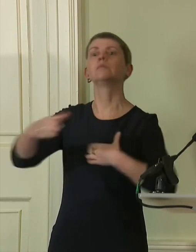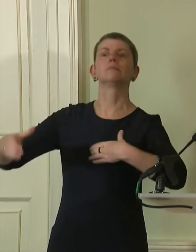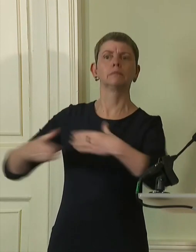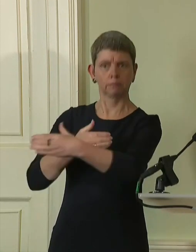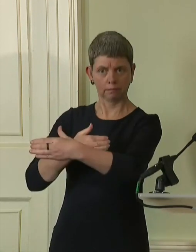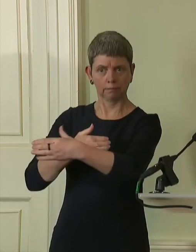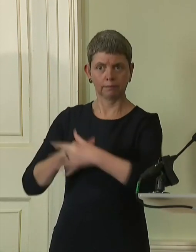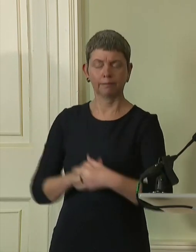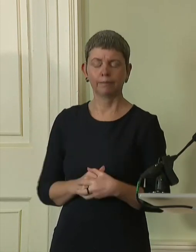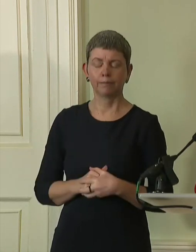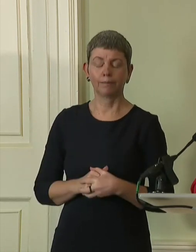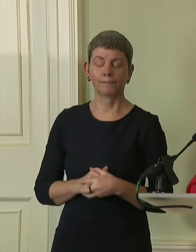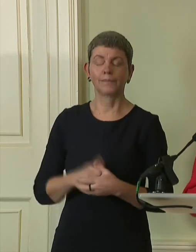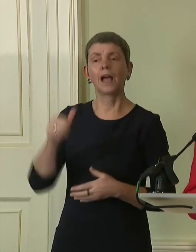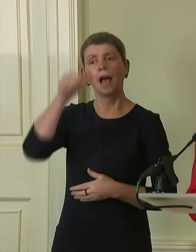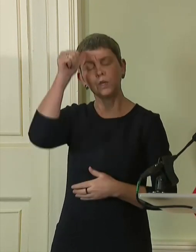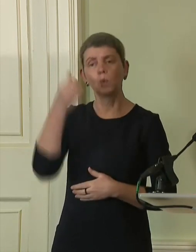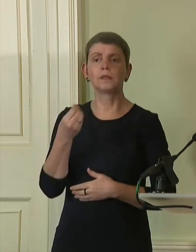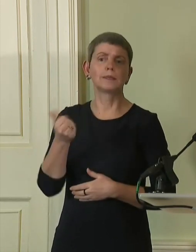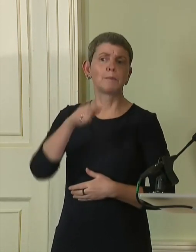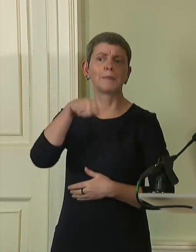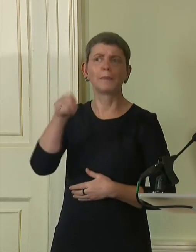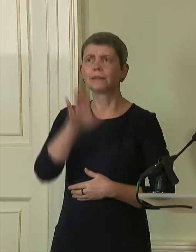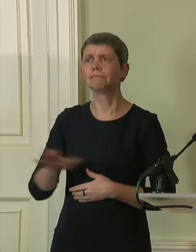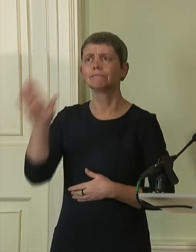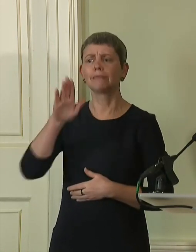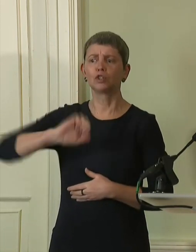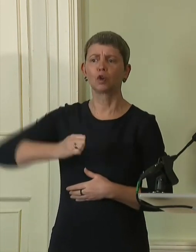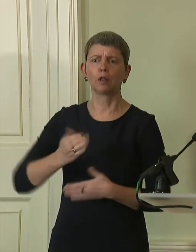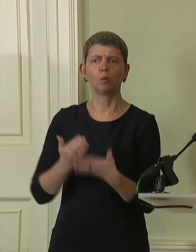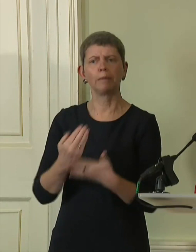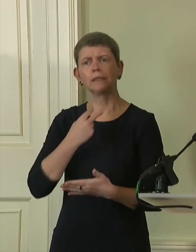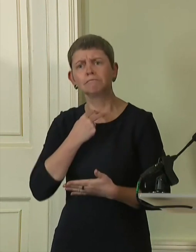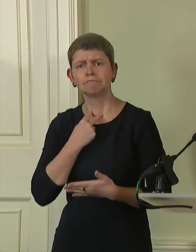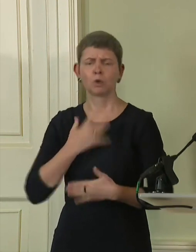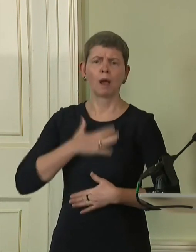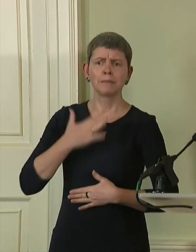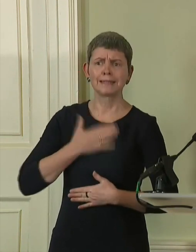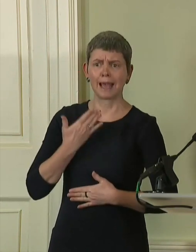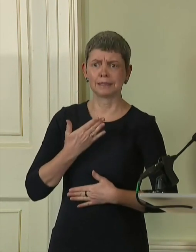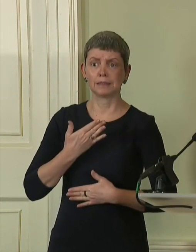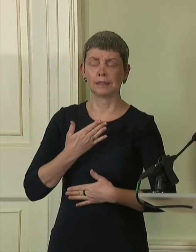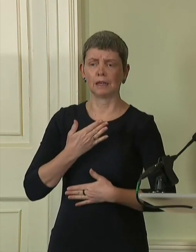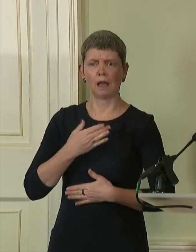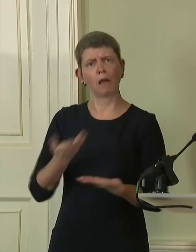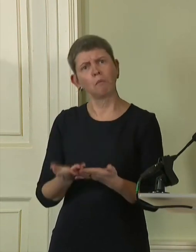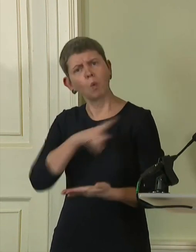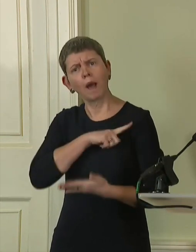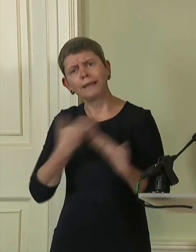I know there will be some across the country who feel upset by this decision and by the fact I am taking it now.